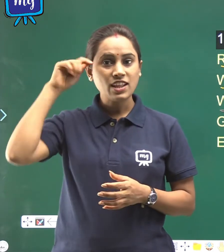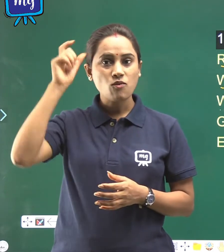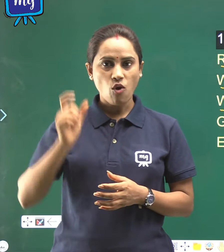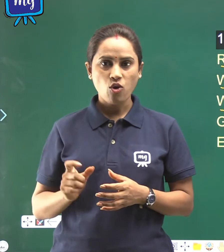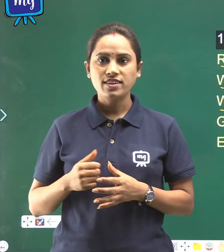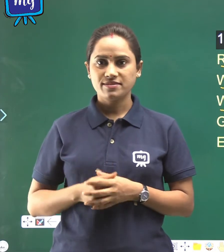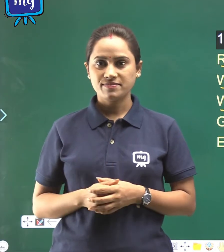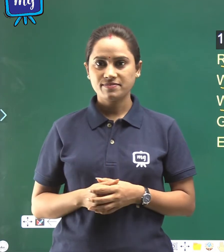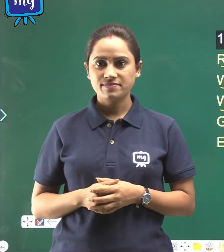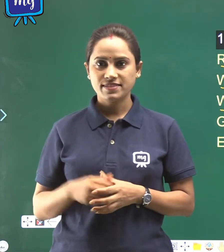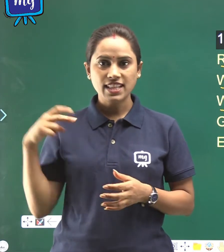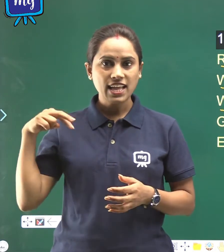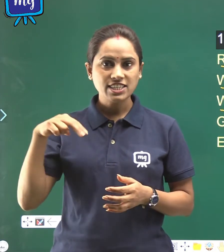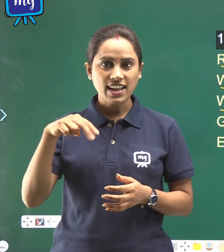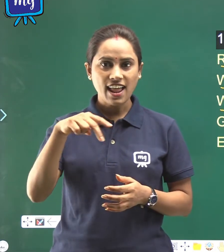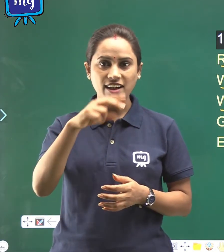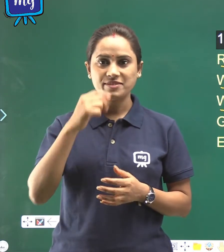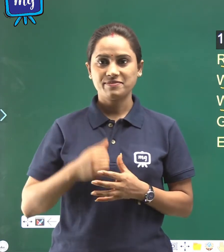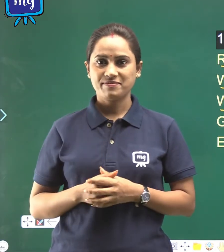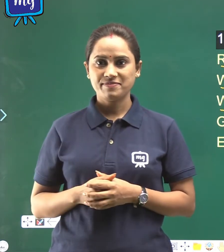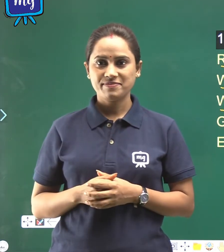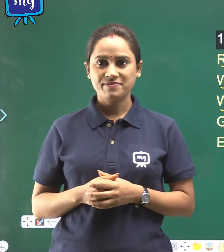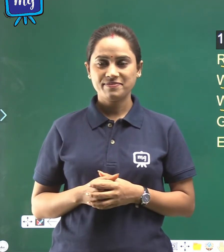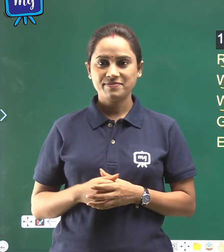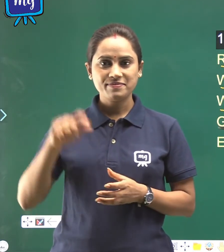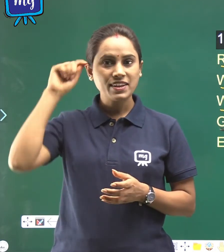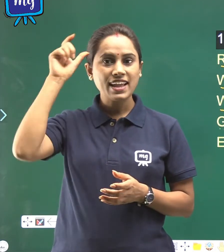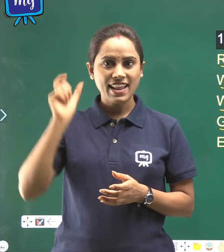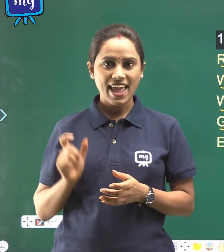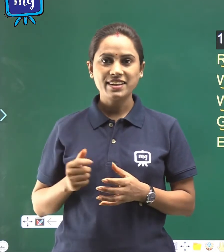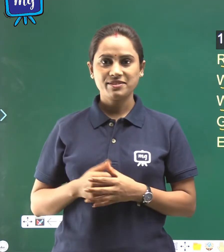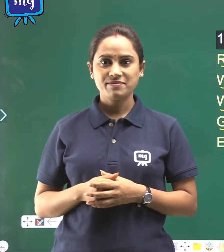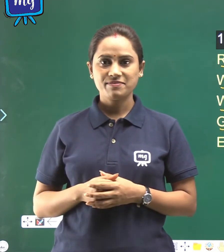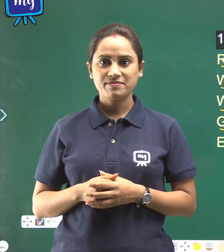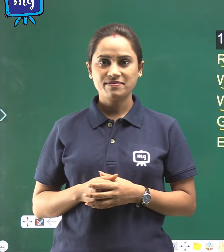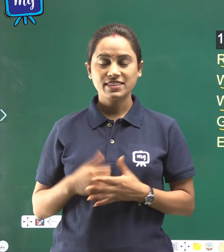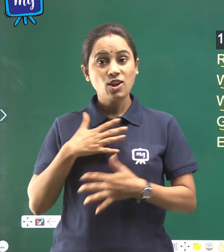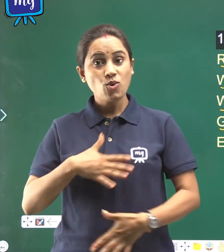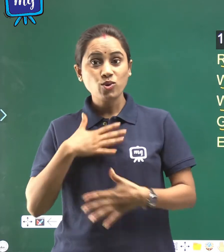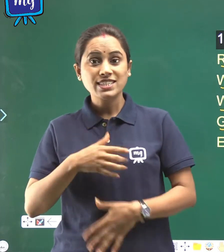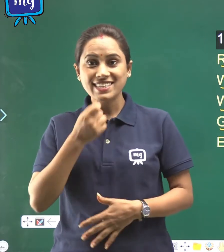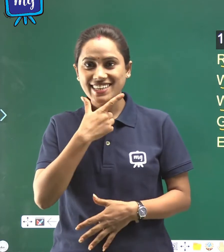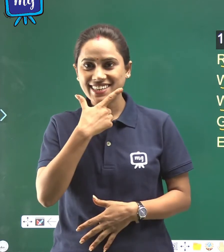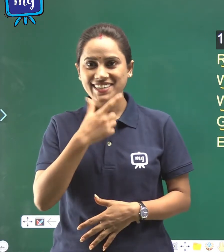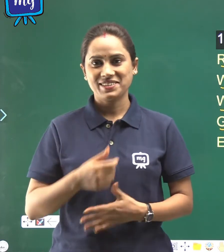Walk, Chalna, Glad, Khushi,